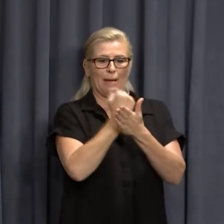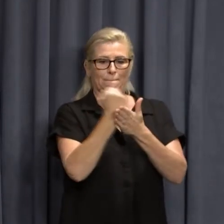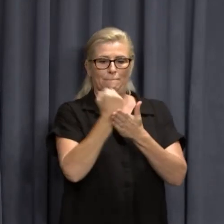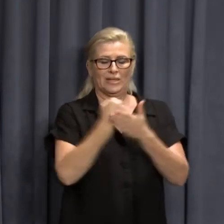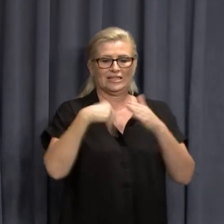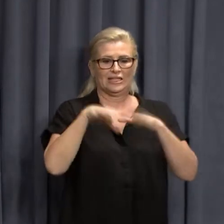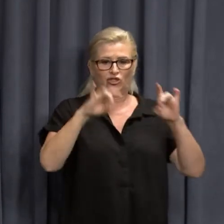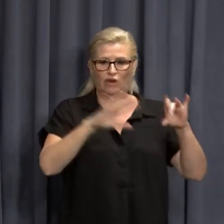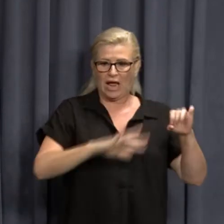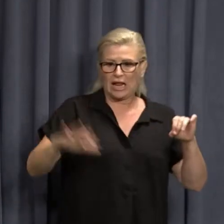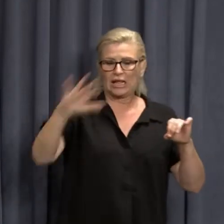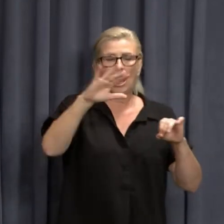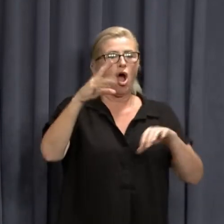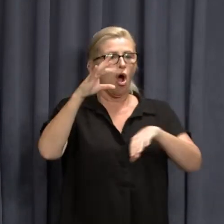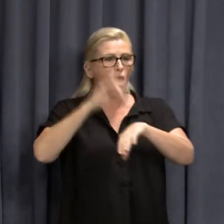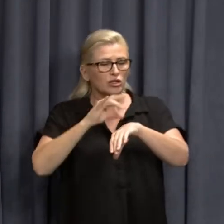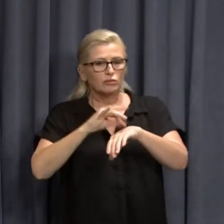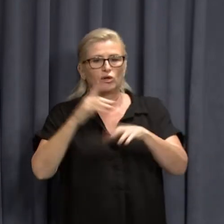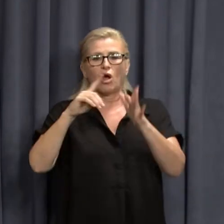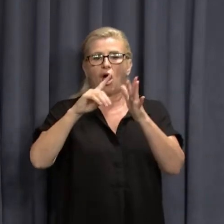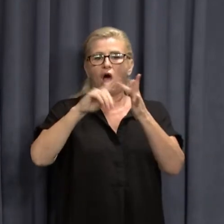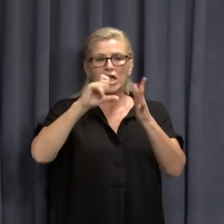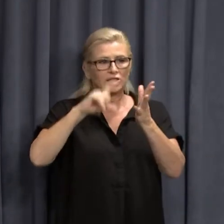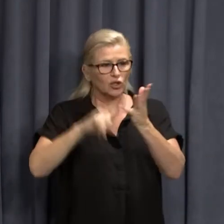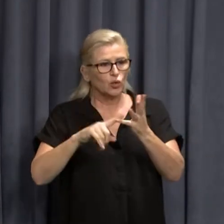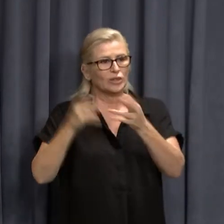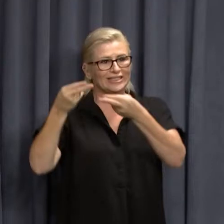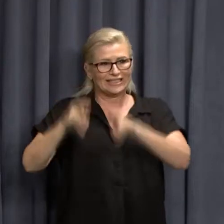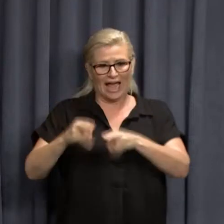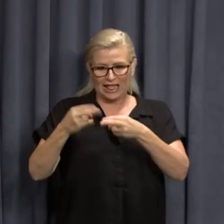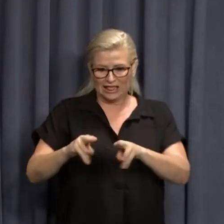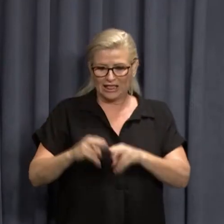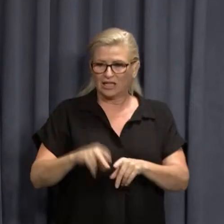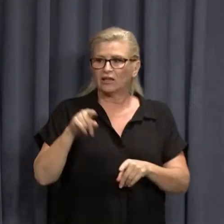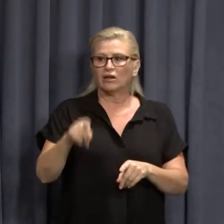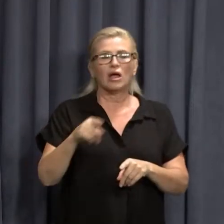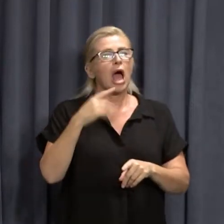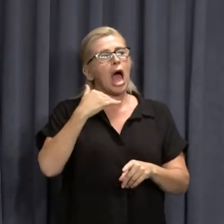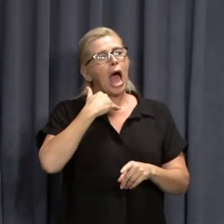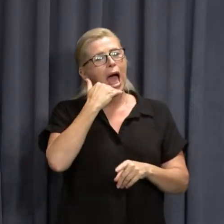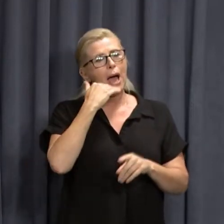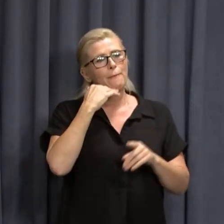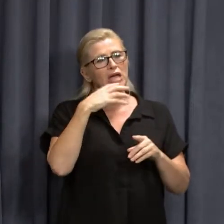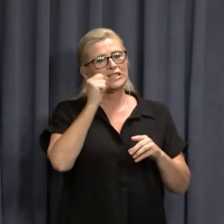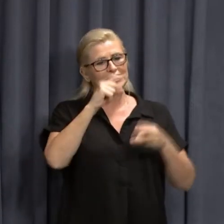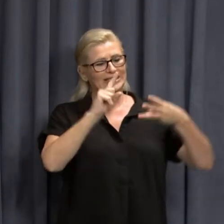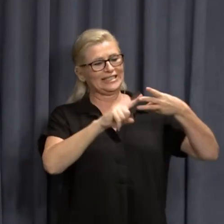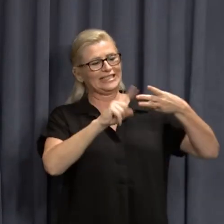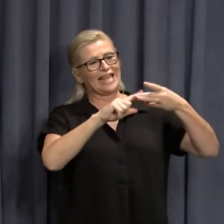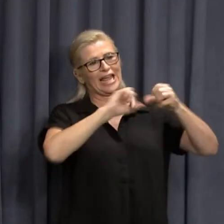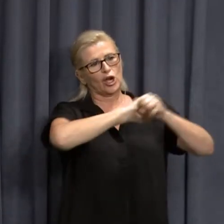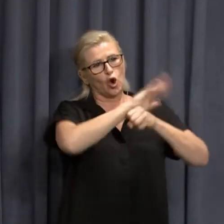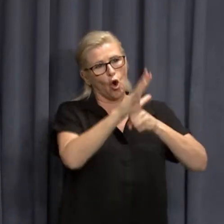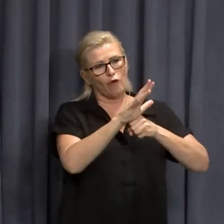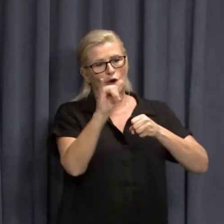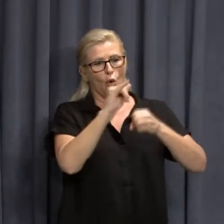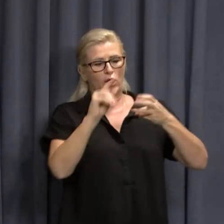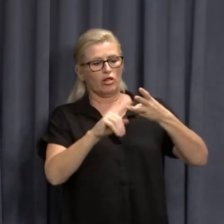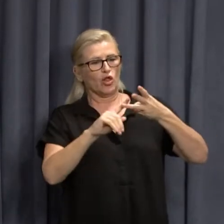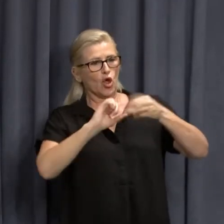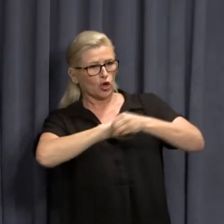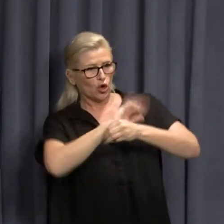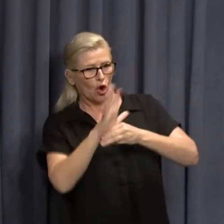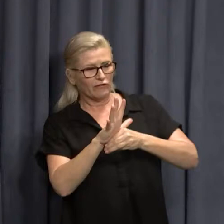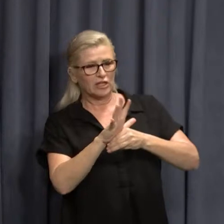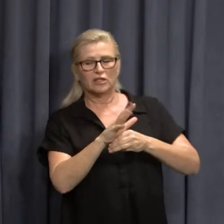ICU and deaths, are you getting any kind of advice as to how much of that is a Delta Omicron split and whether a lot of the cases